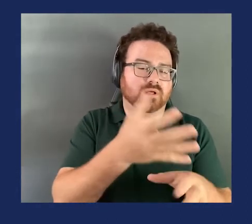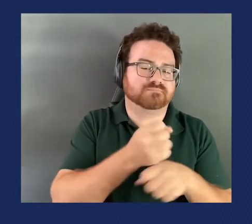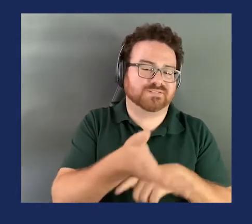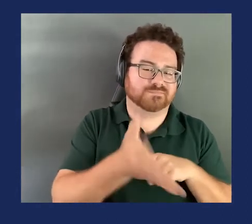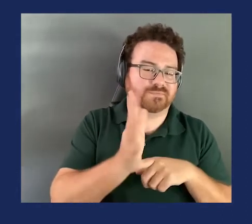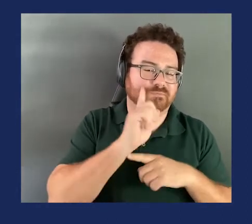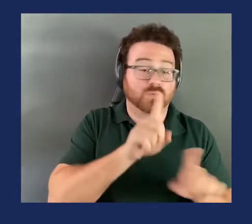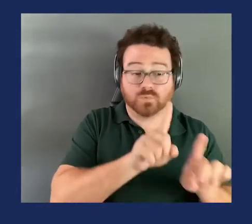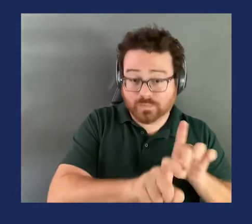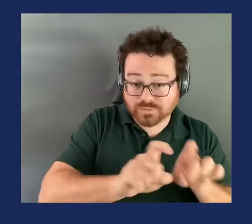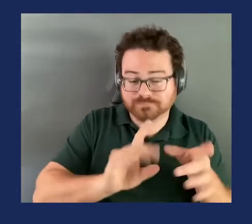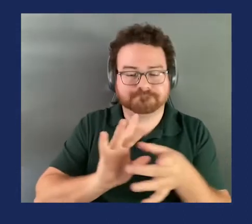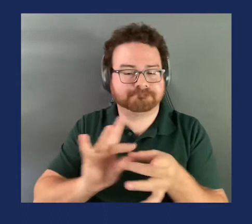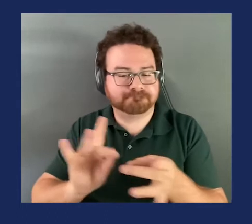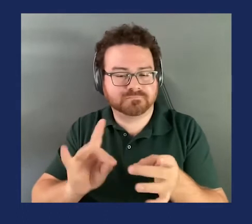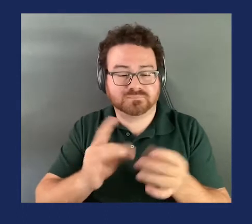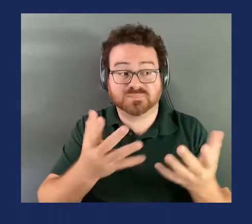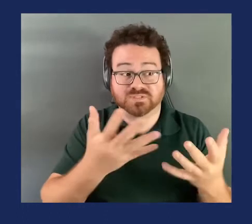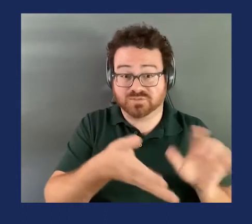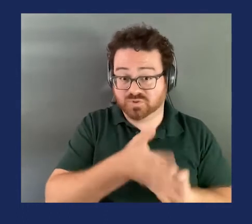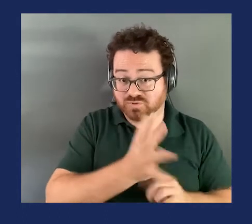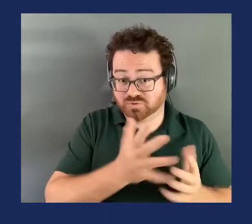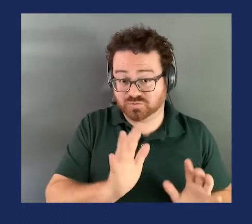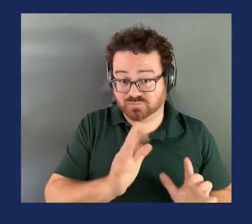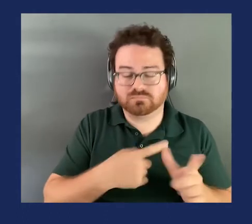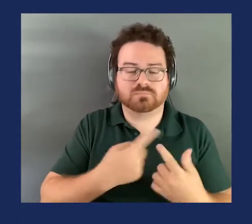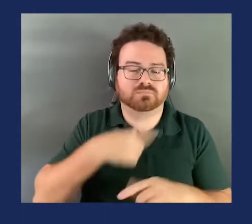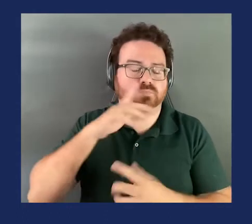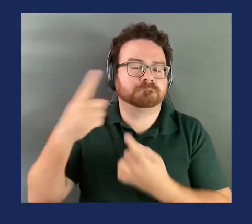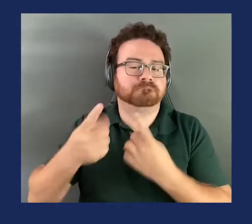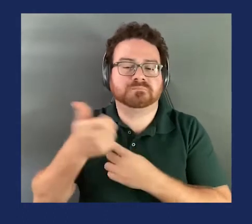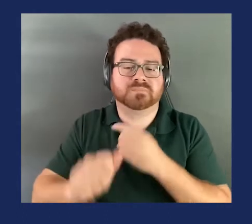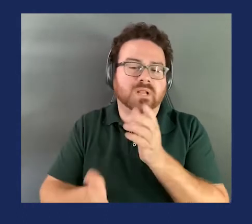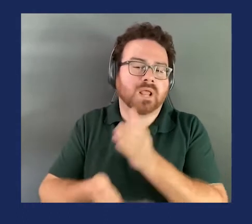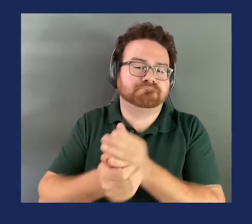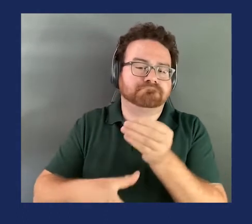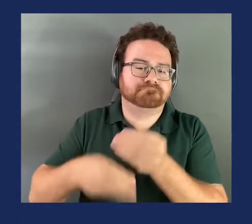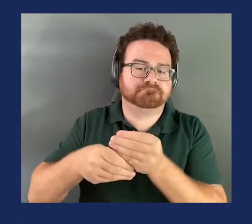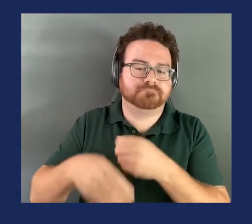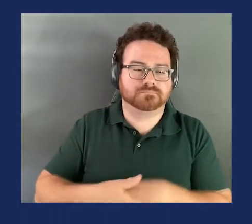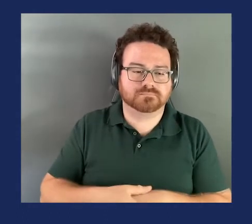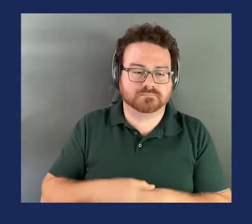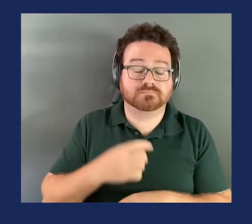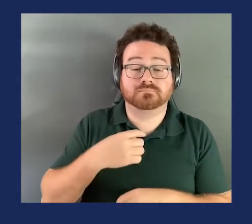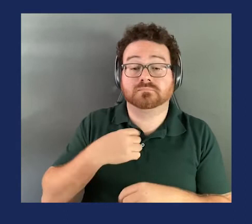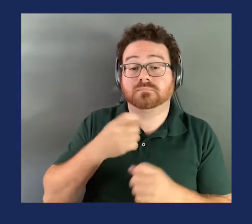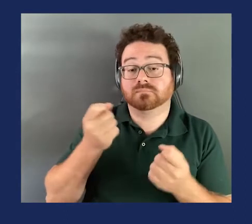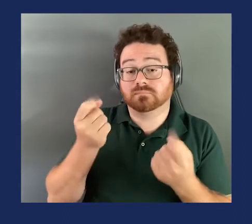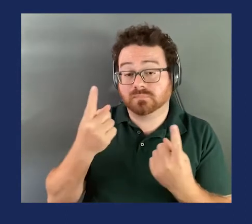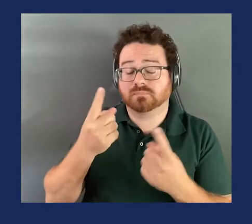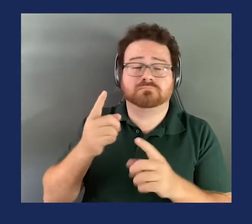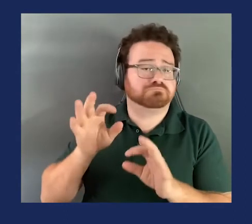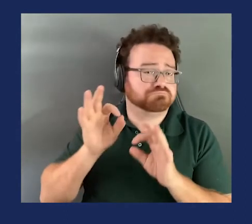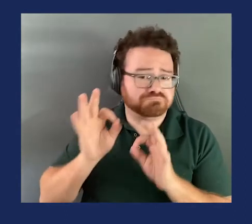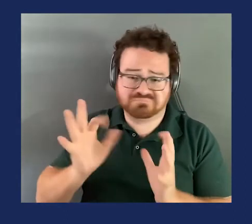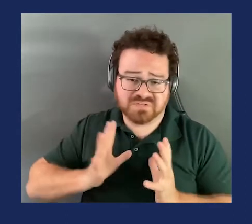questions are complete, we'll then consider any amendments. Once again, I remind everybody, while it's perfectly permissible to voice your personal